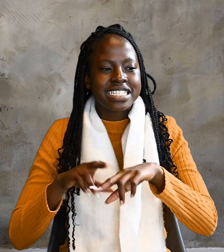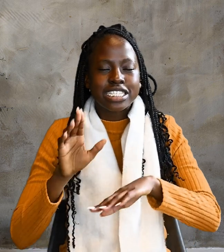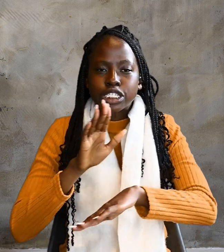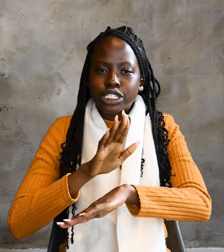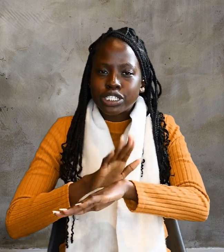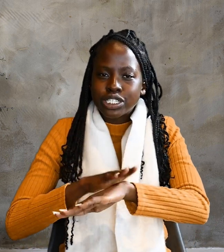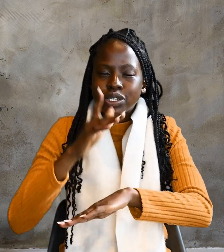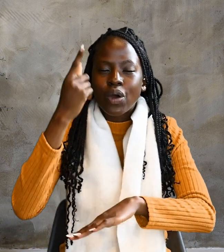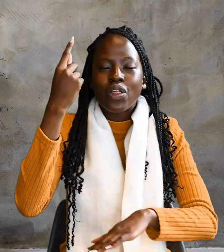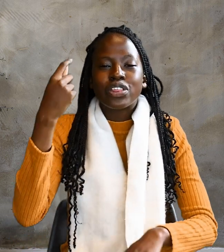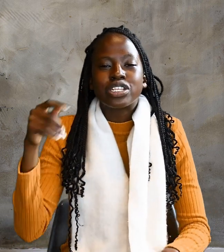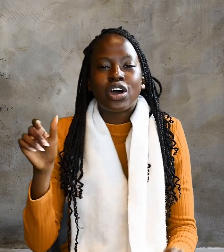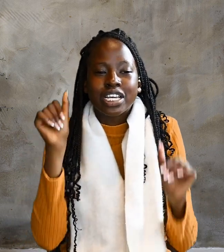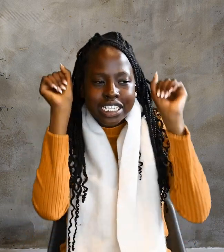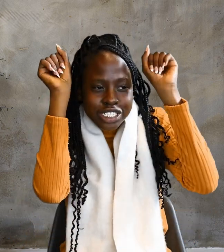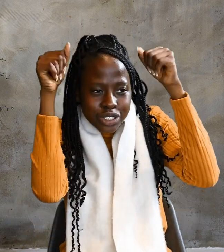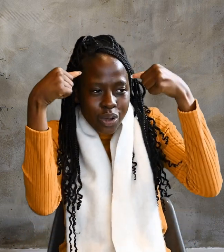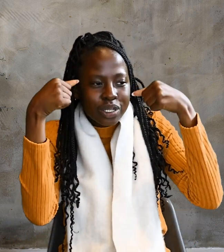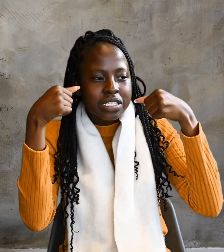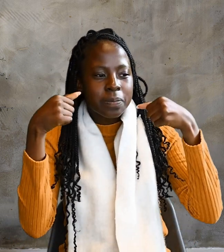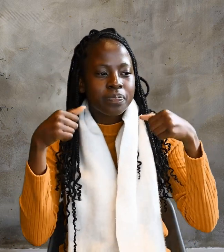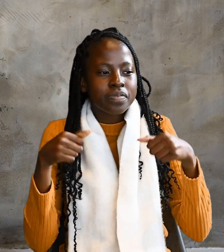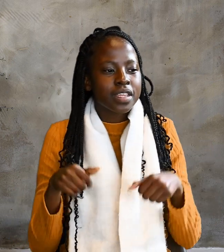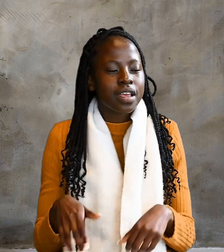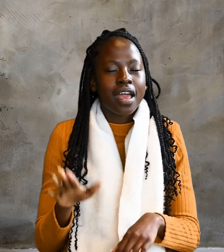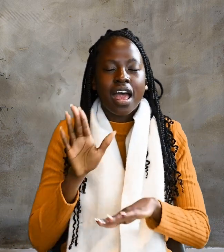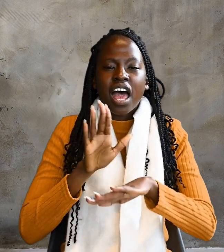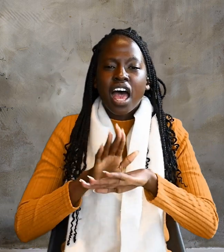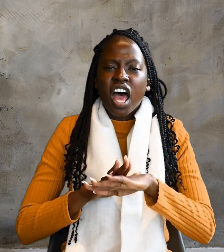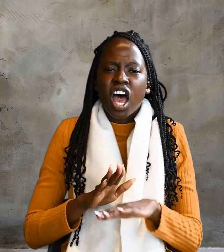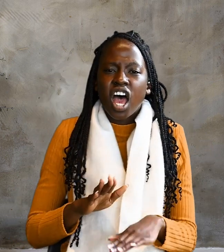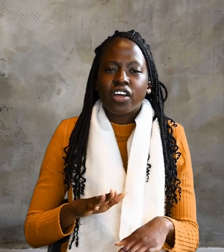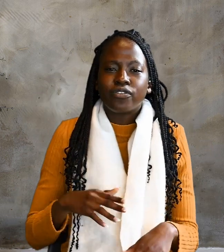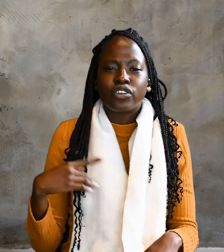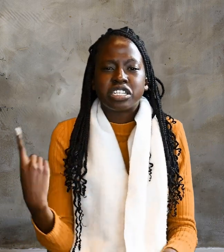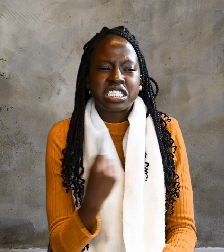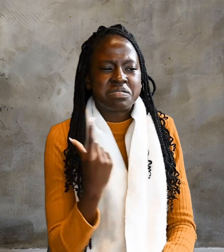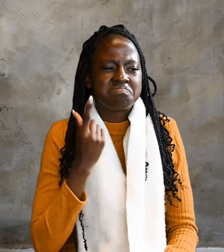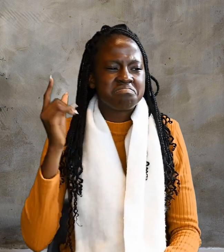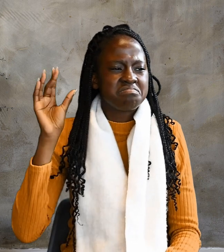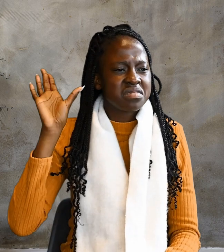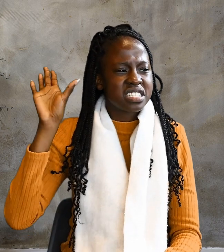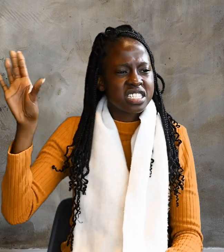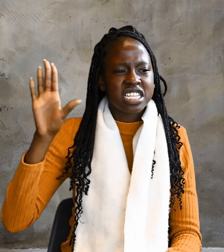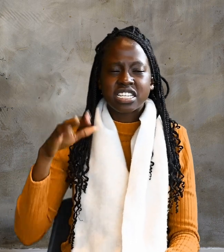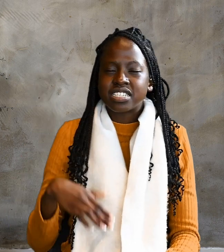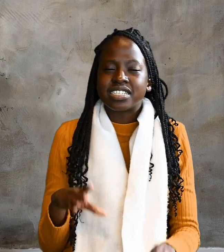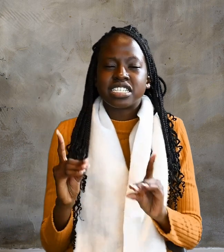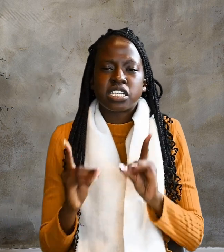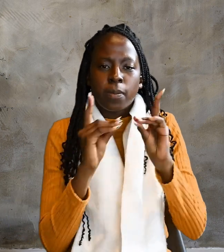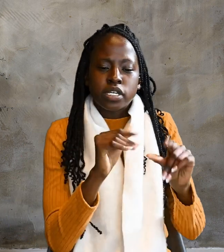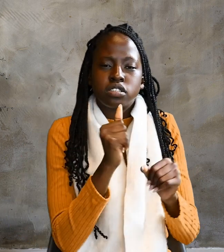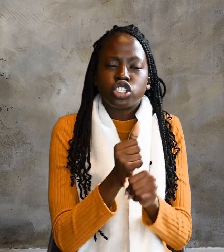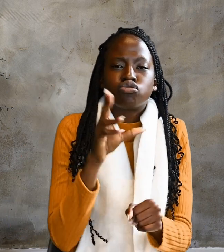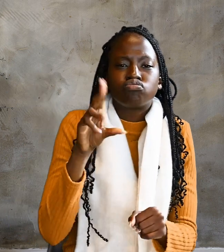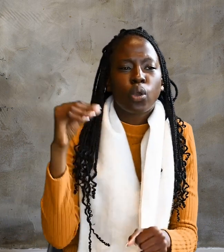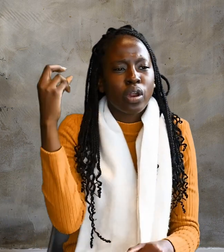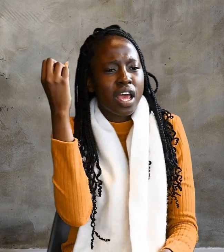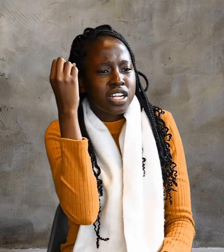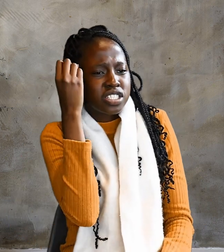Seated on a Donkey's Cult At first, his disciples did not understand all